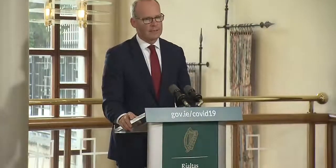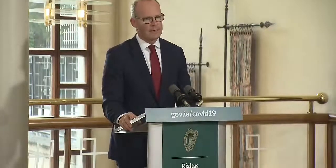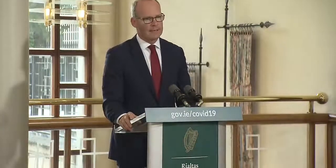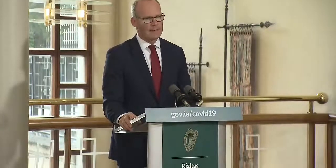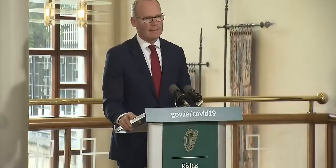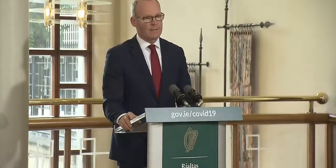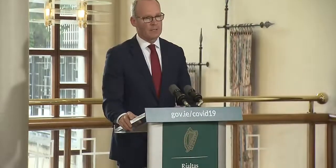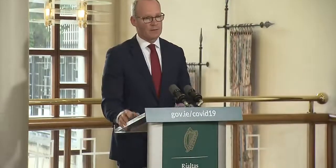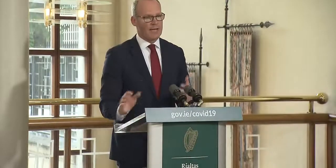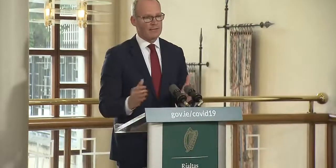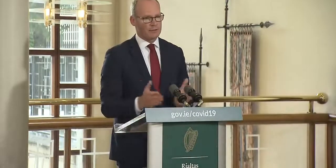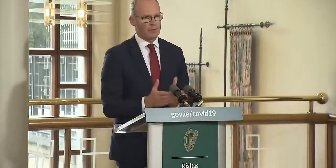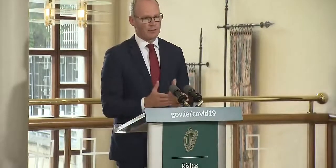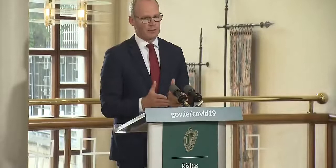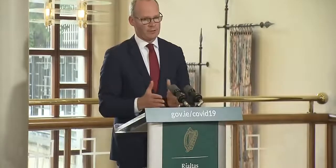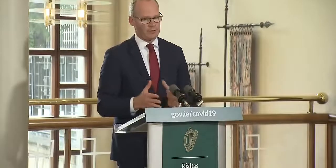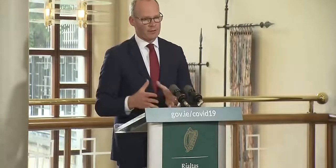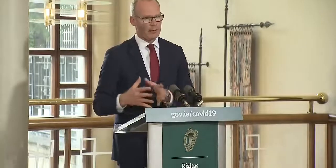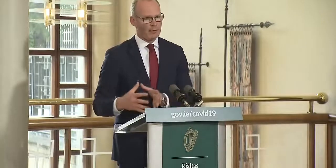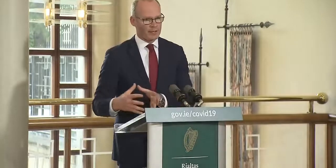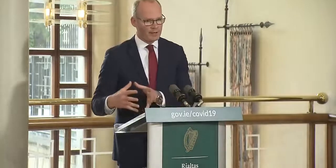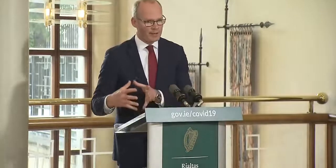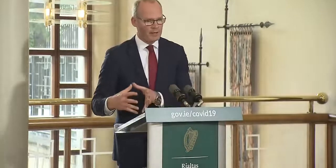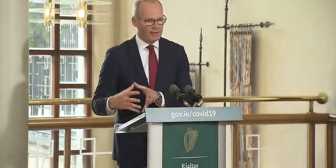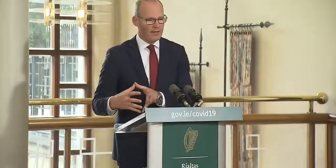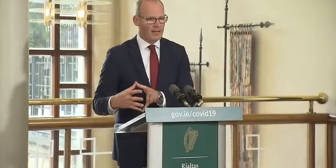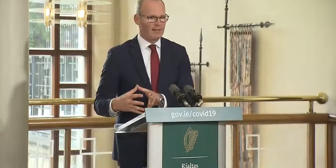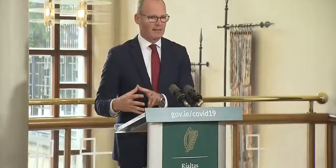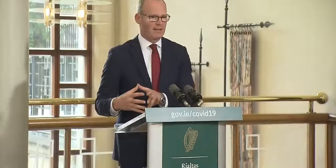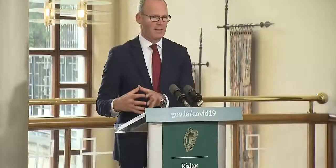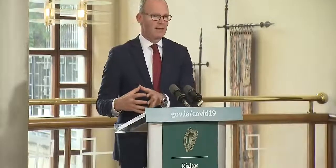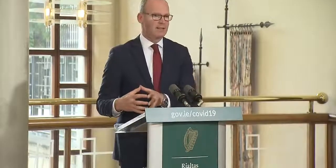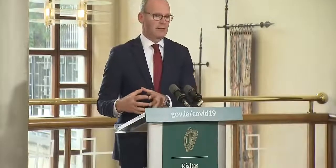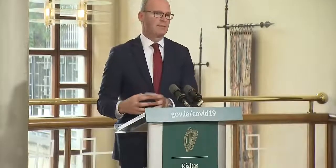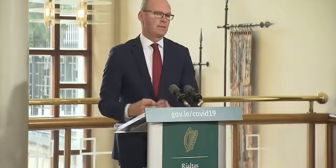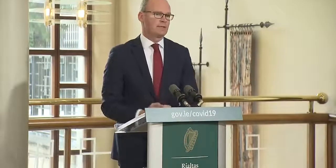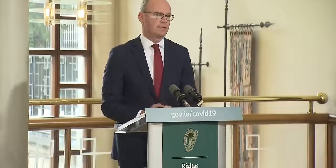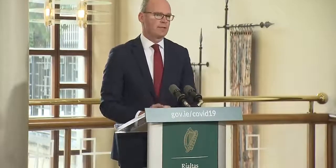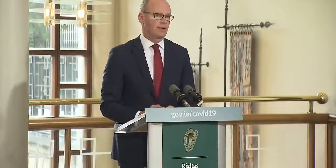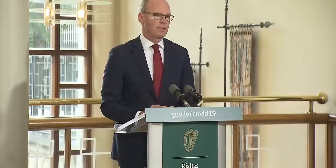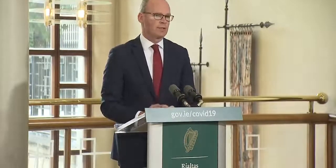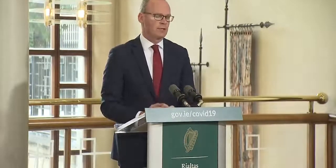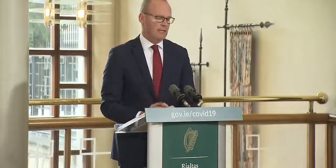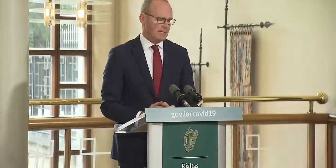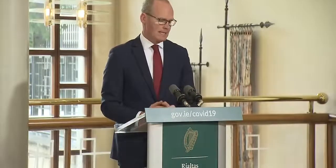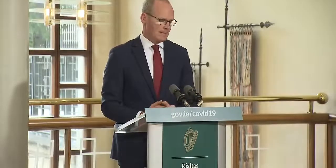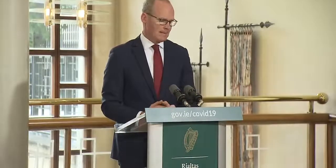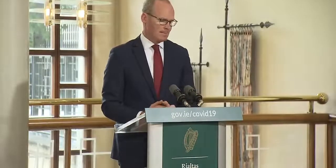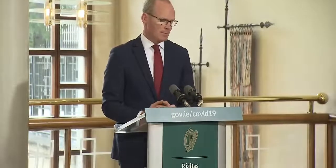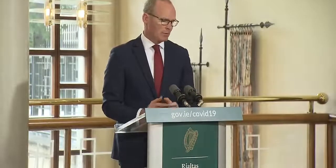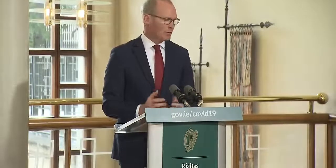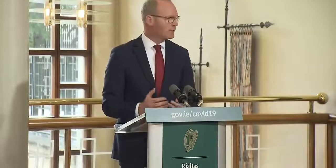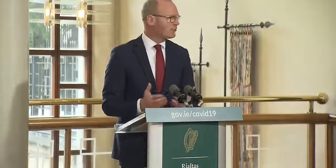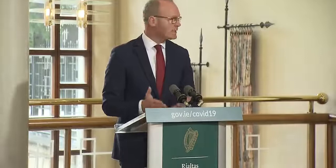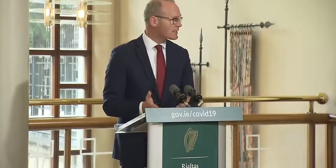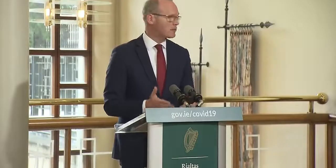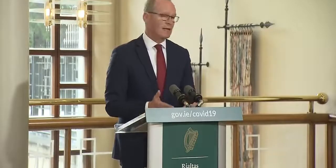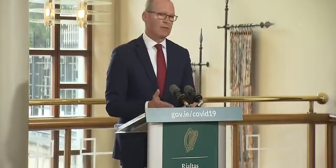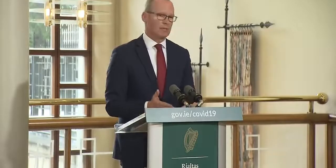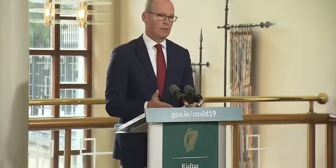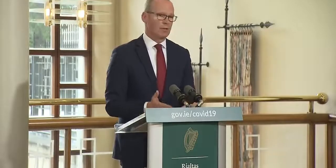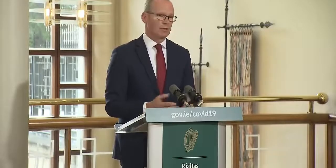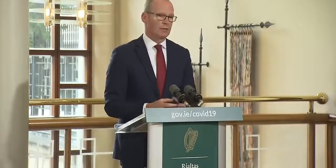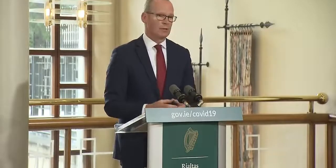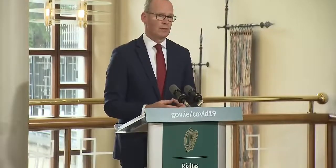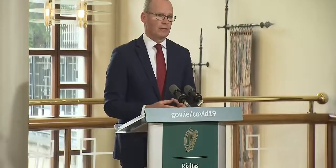um because we have to put sort of the public health safety message first um so there is a risk